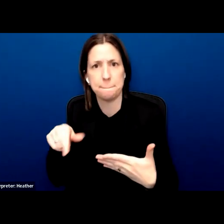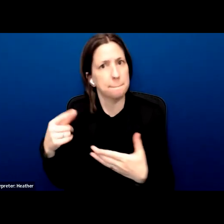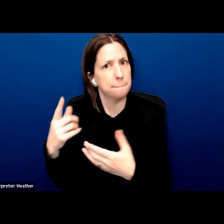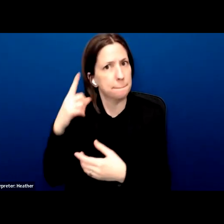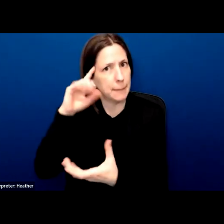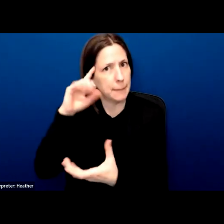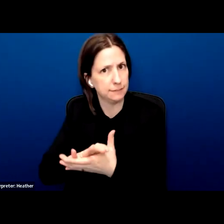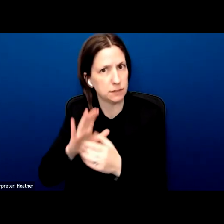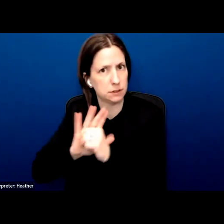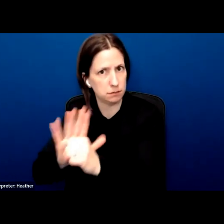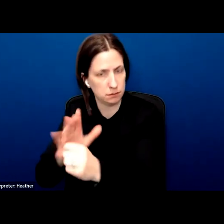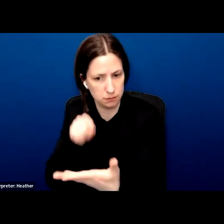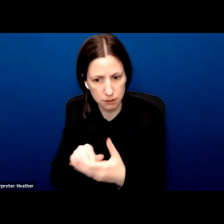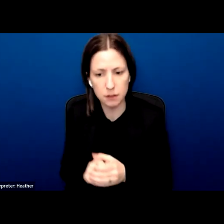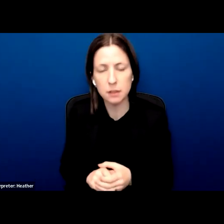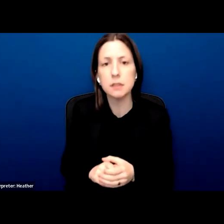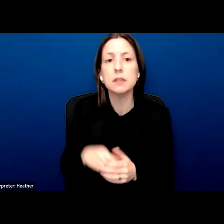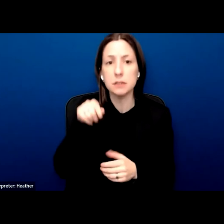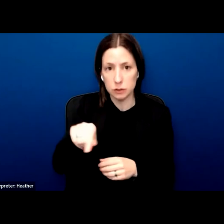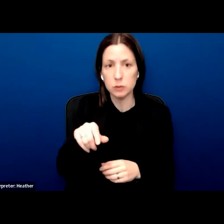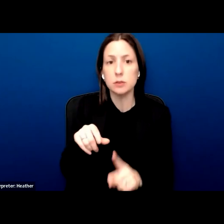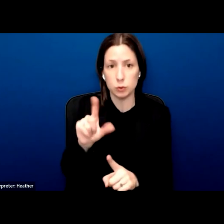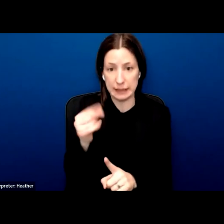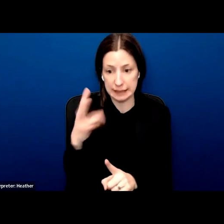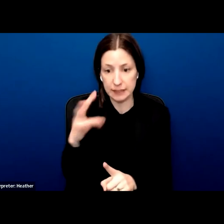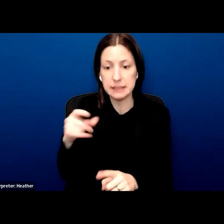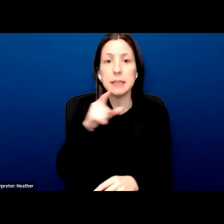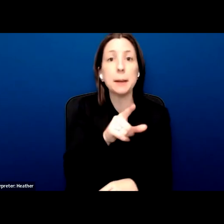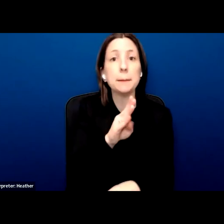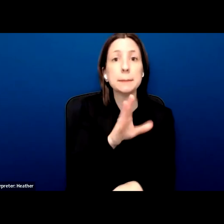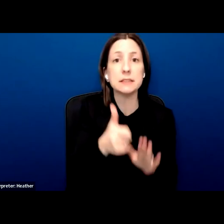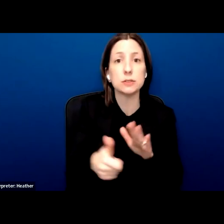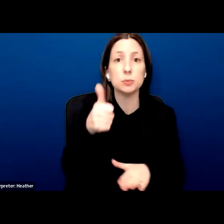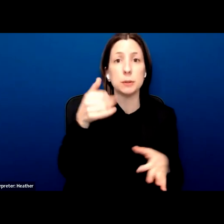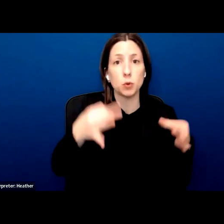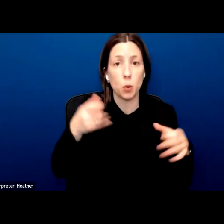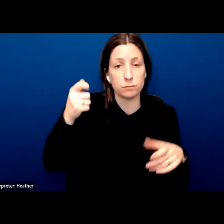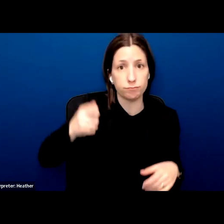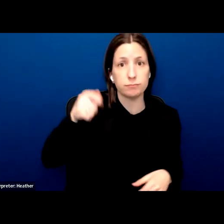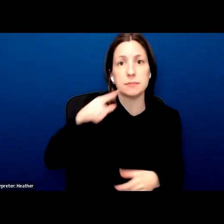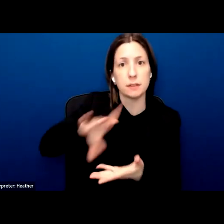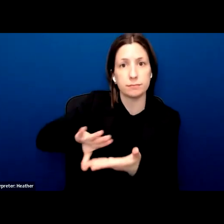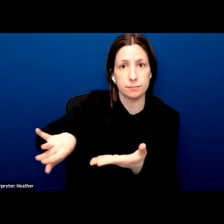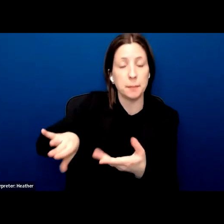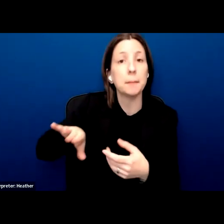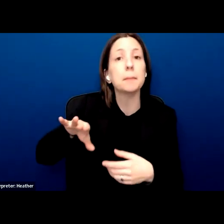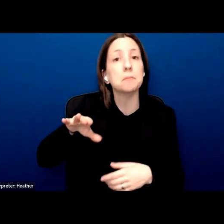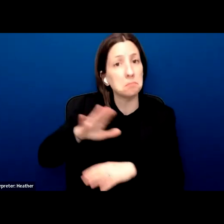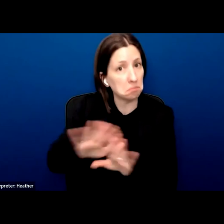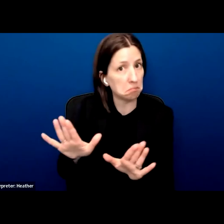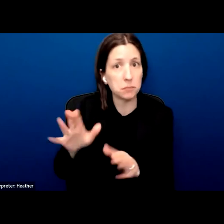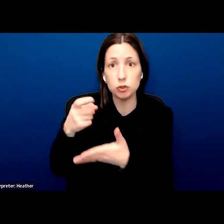in 2017, a BC Supreme Court judge acquitted him on all charges, yet he was not released. Instead,